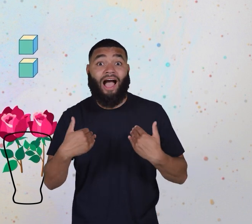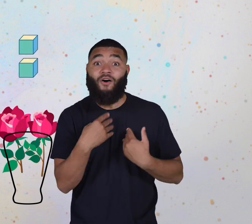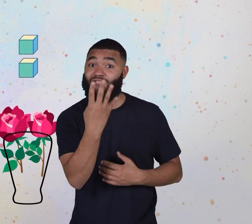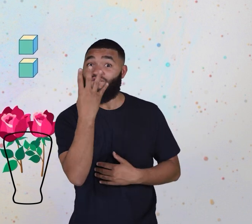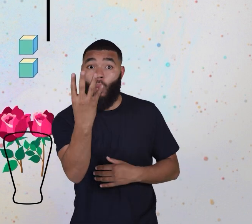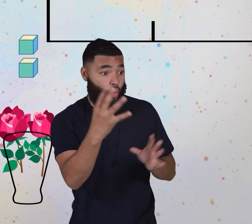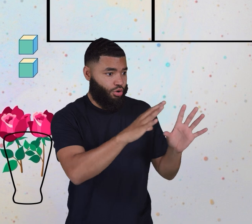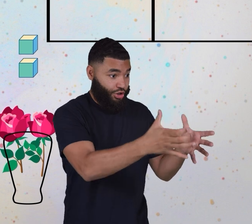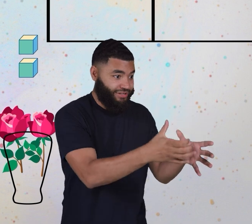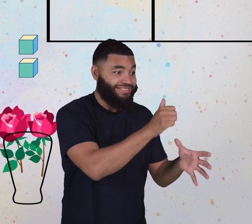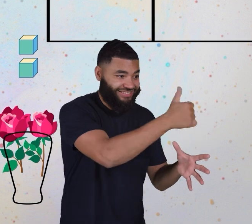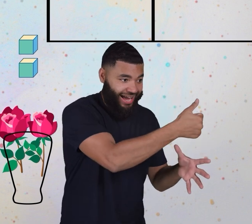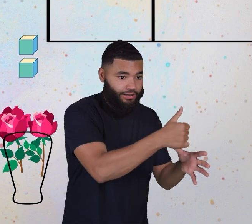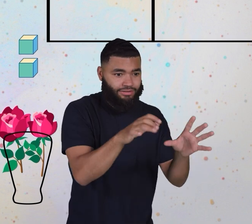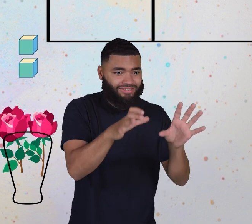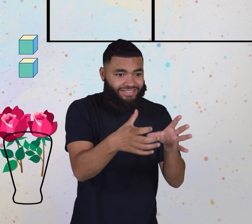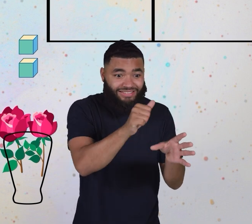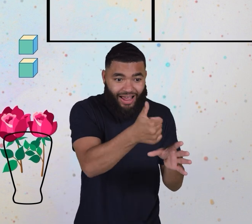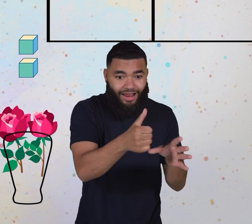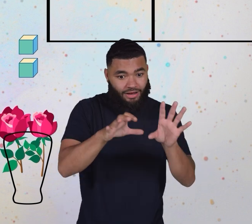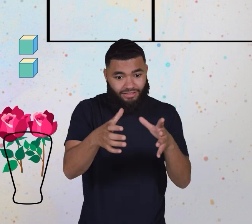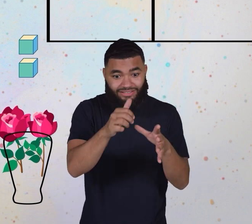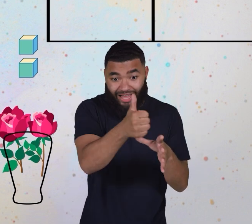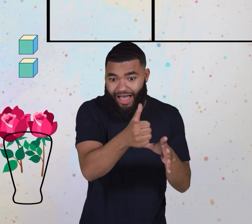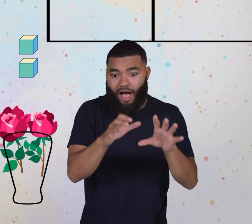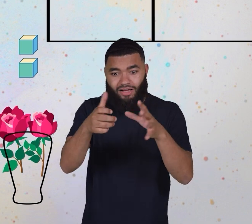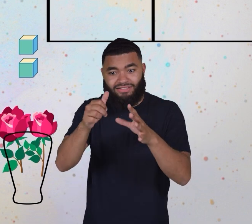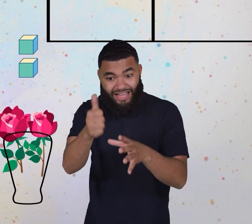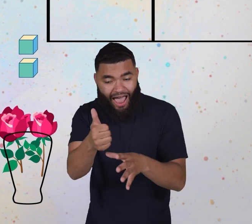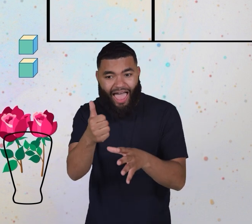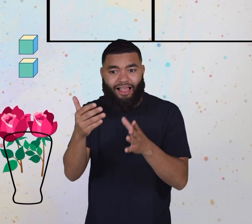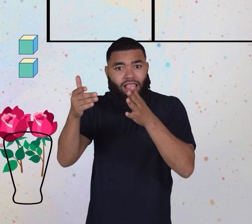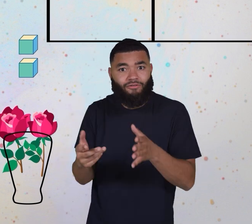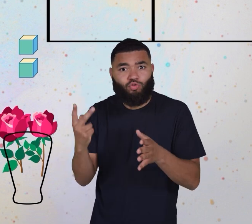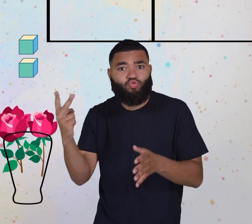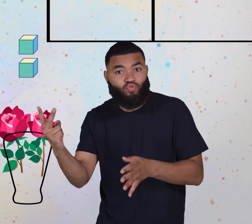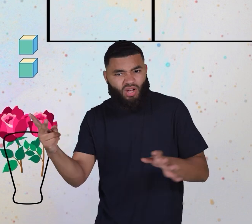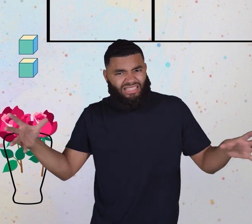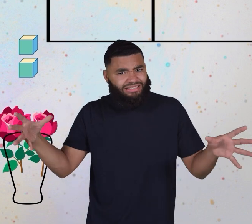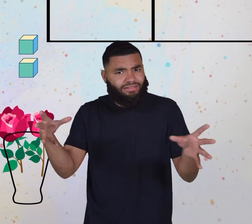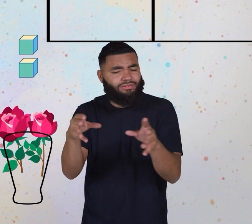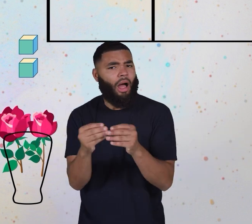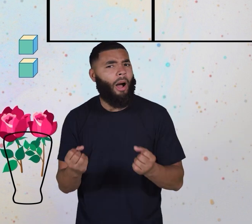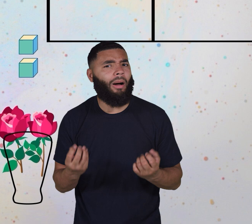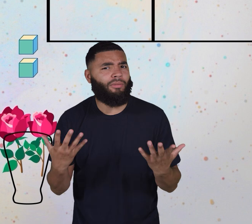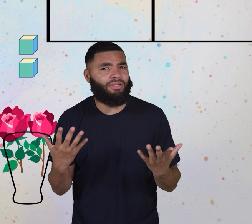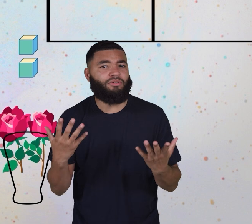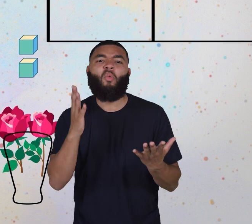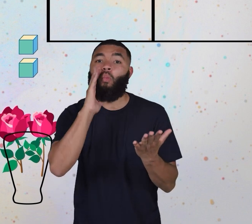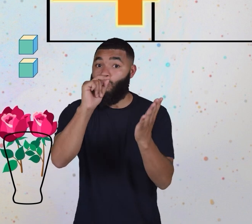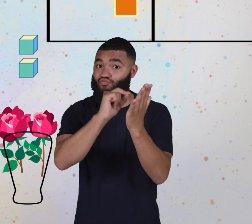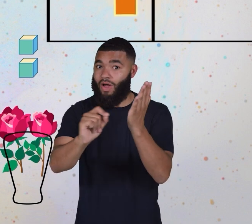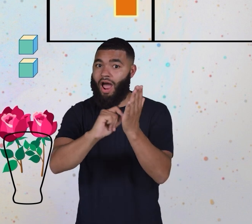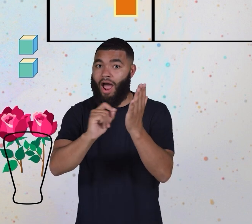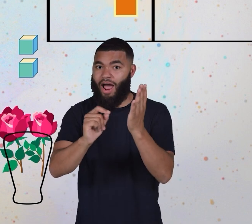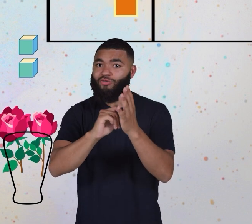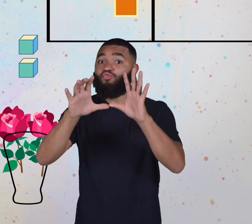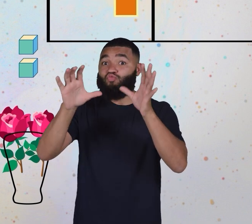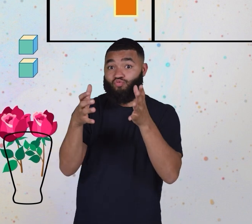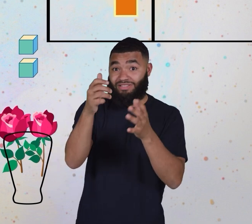four groups of ten and two ones left over. Let's write the number of groups of ten in the tens place, and